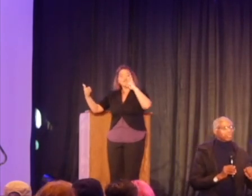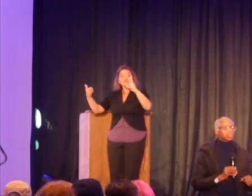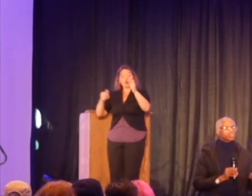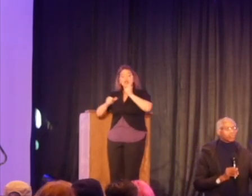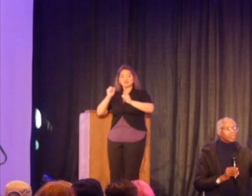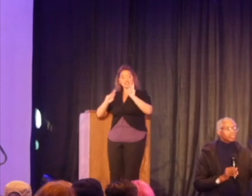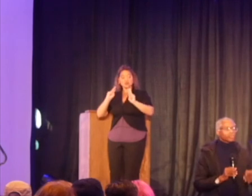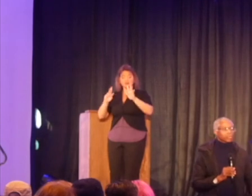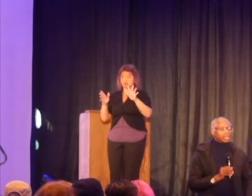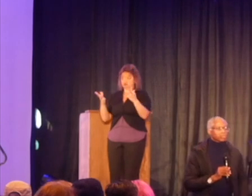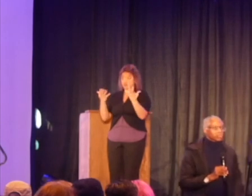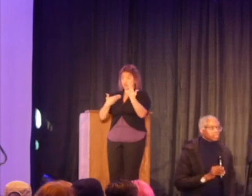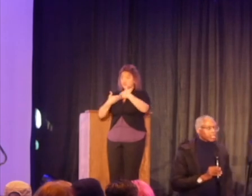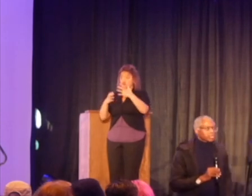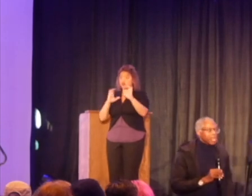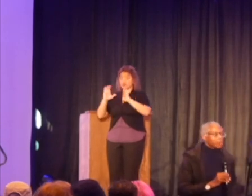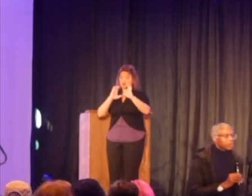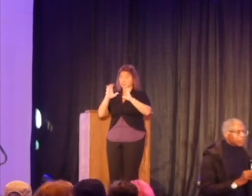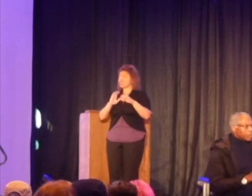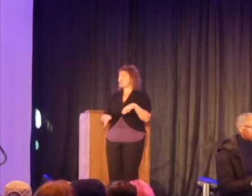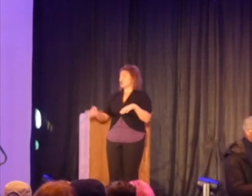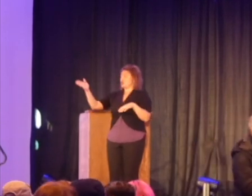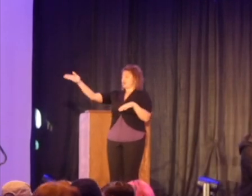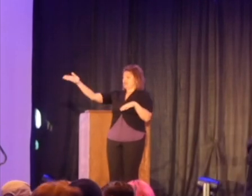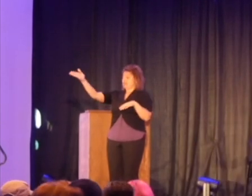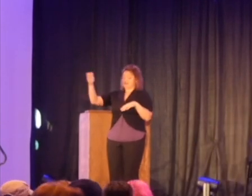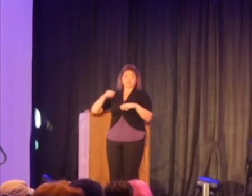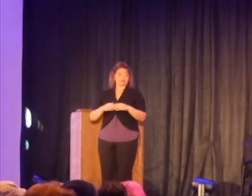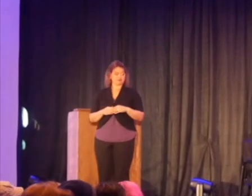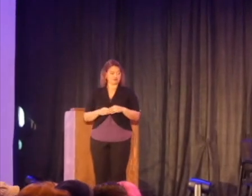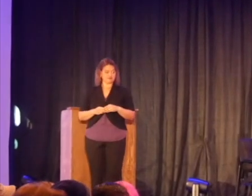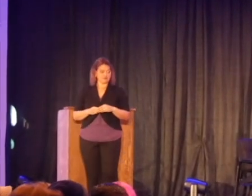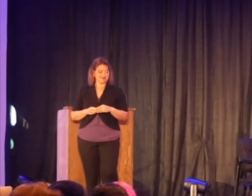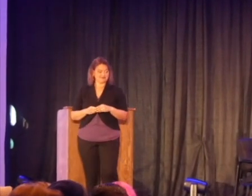any of you wanted to, to join the conversation and tell us how? There's back and here and here.